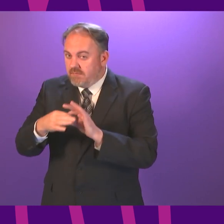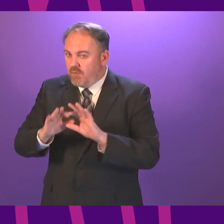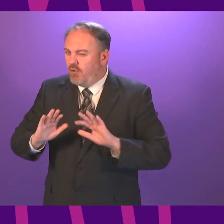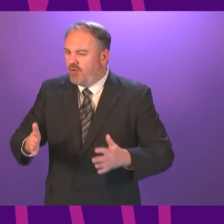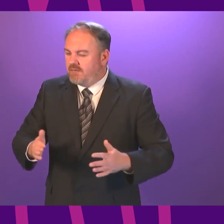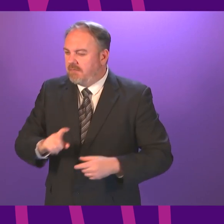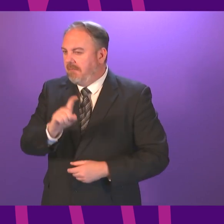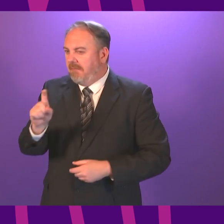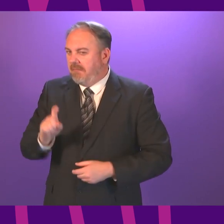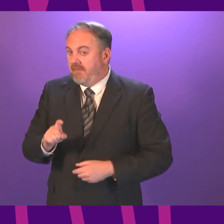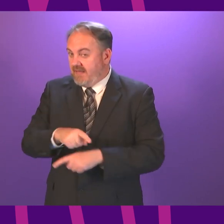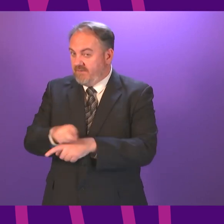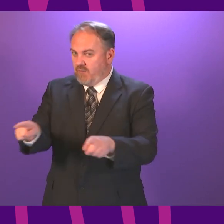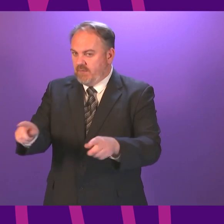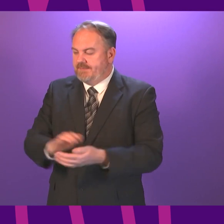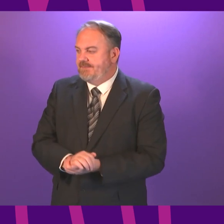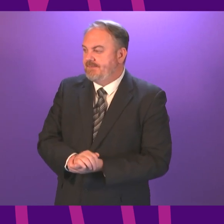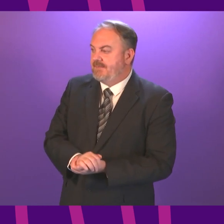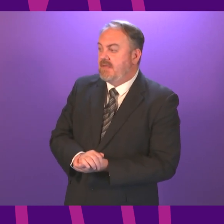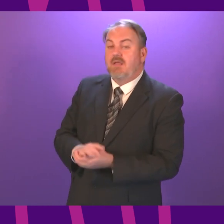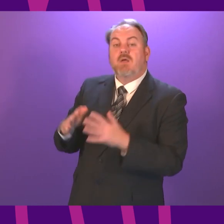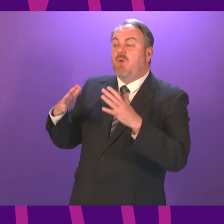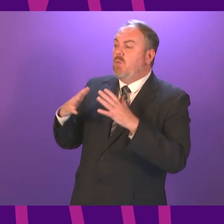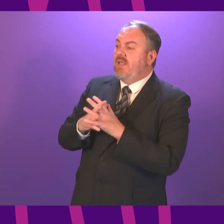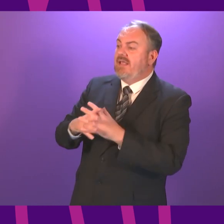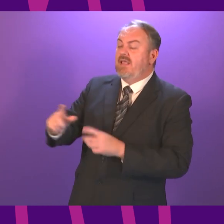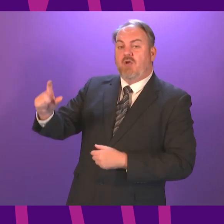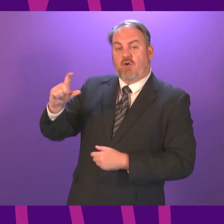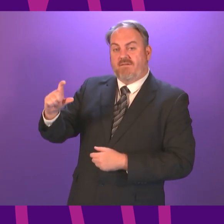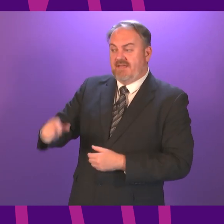work in that way? Willie Coffey to be followed by Jackie Bailey